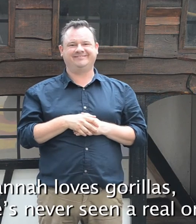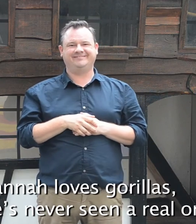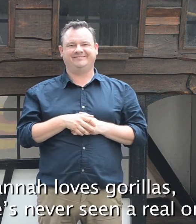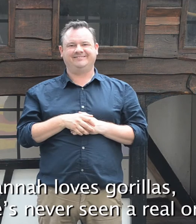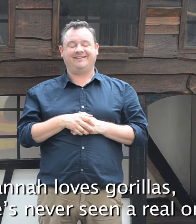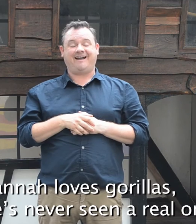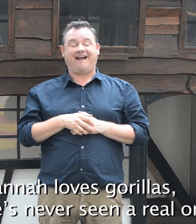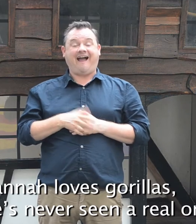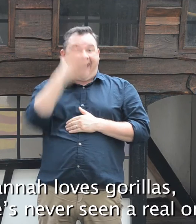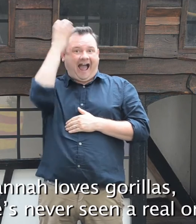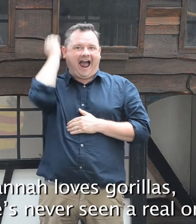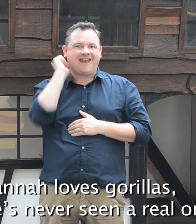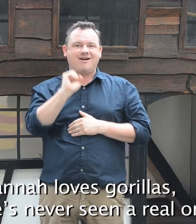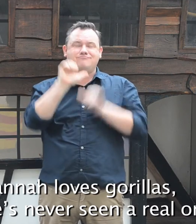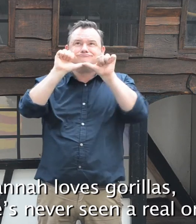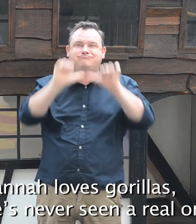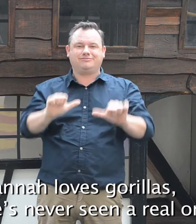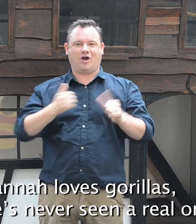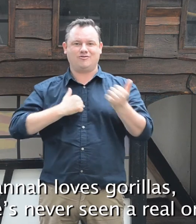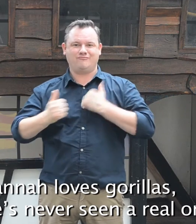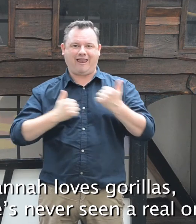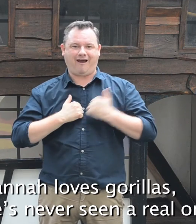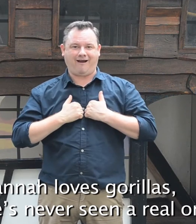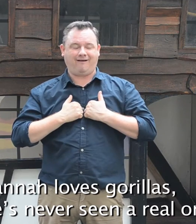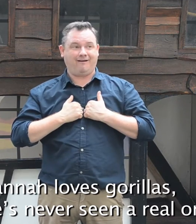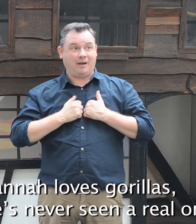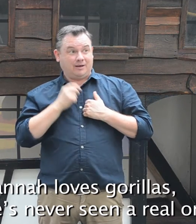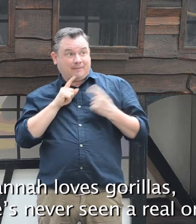Hannah loves Guerrillas, but she's never seen a real one.